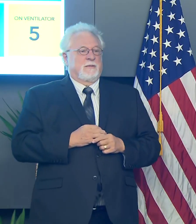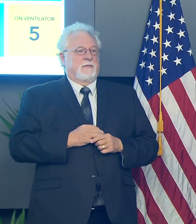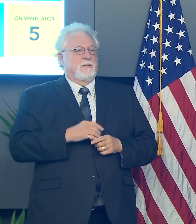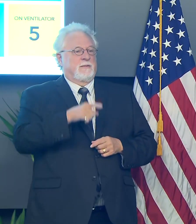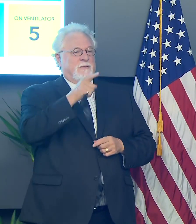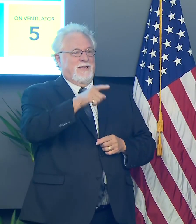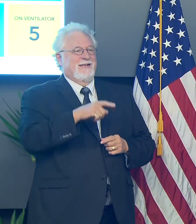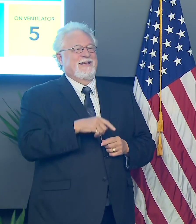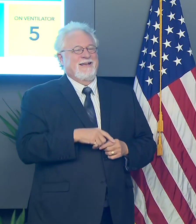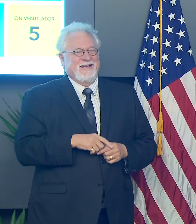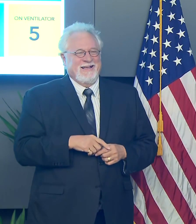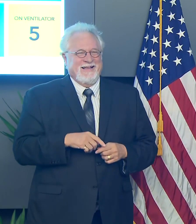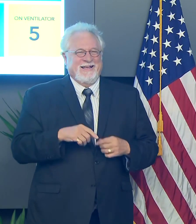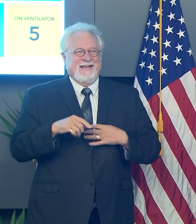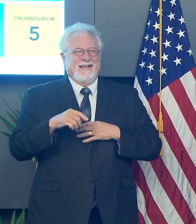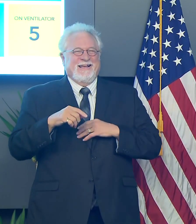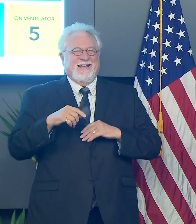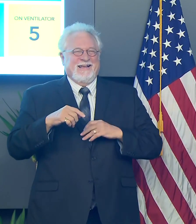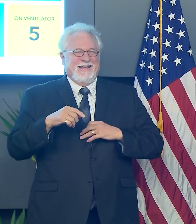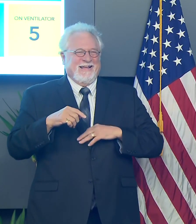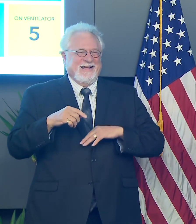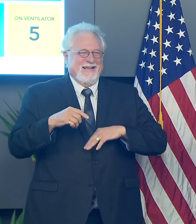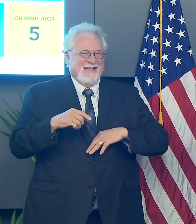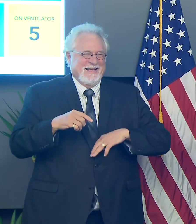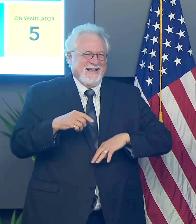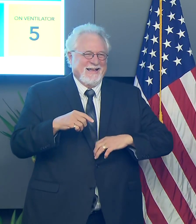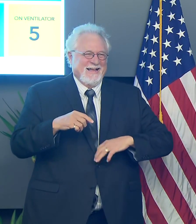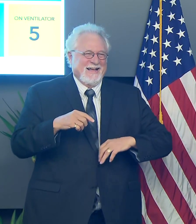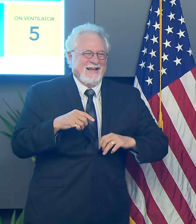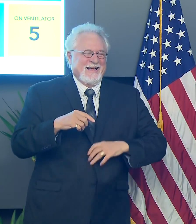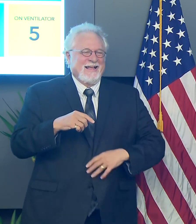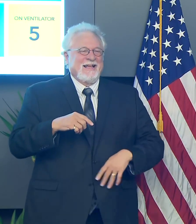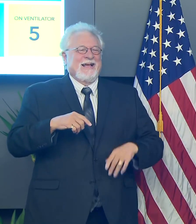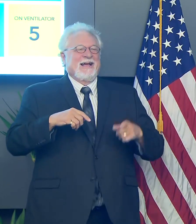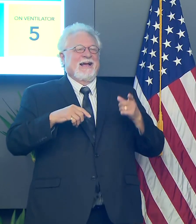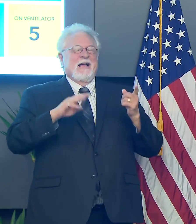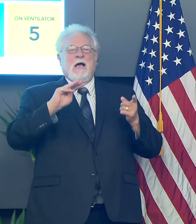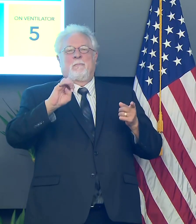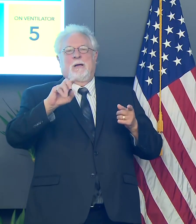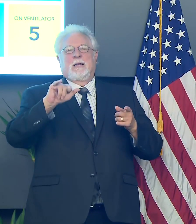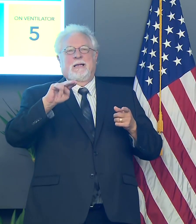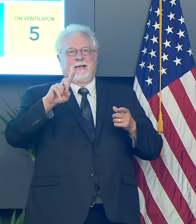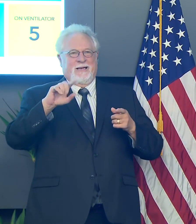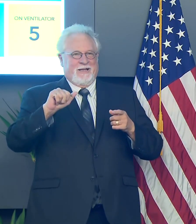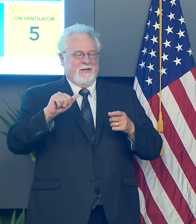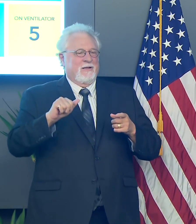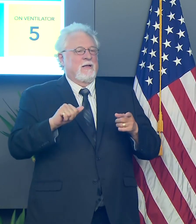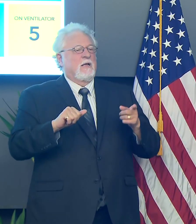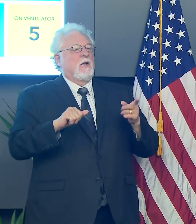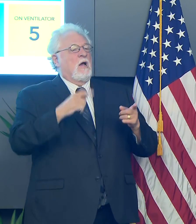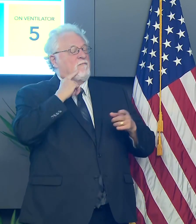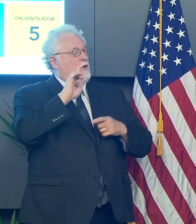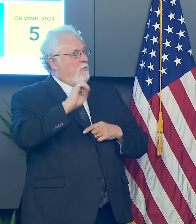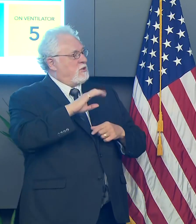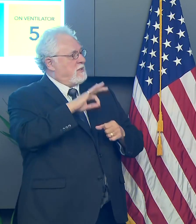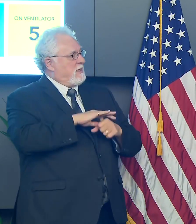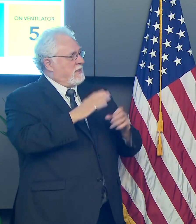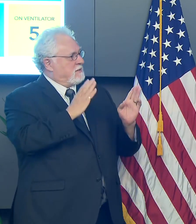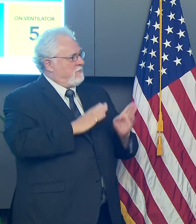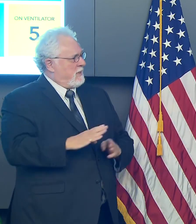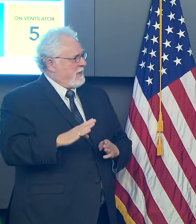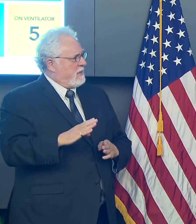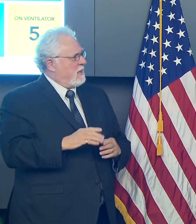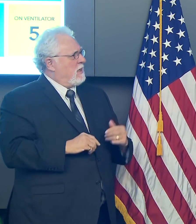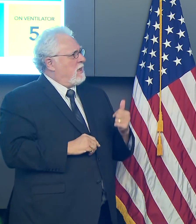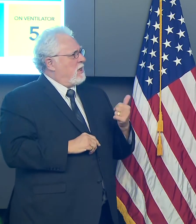Melinda. Um, in terms of the emergency election plan, so you're saying